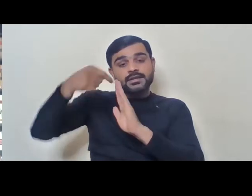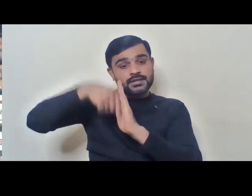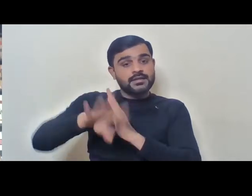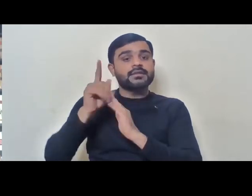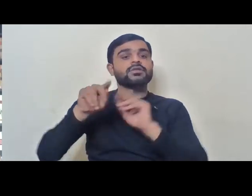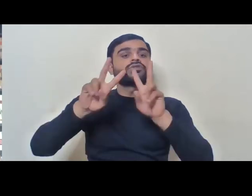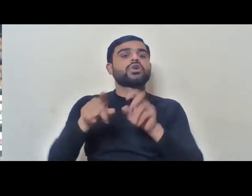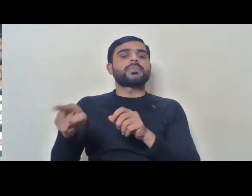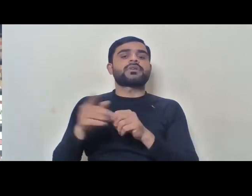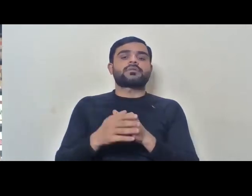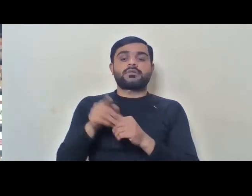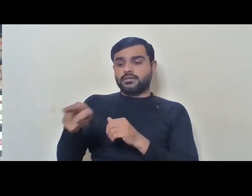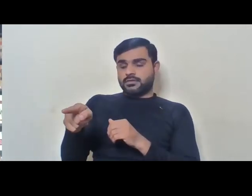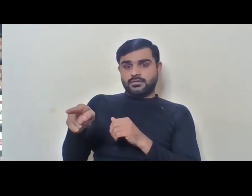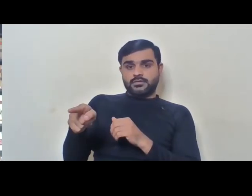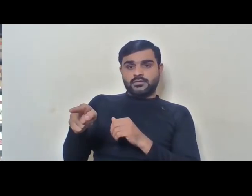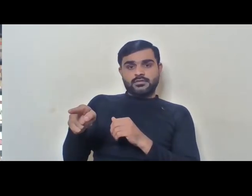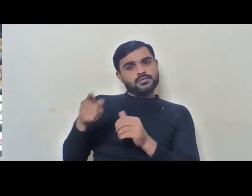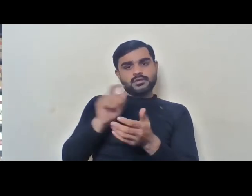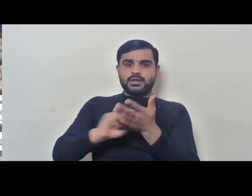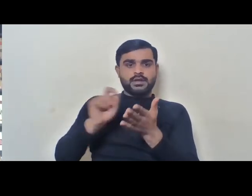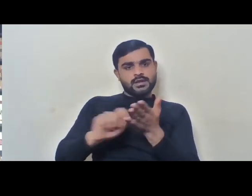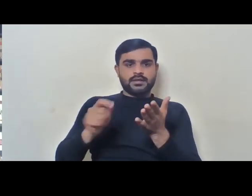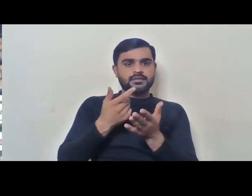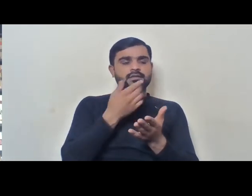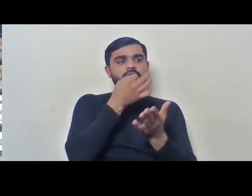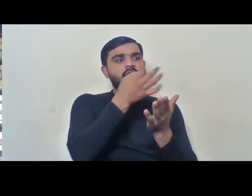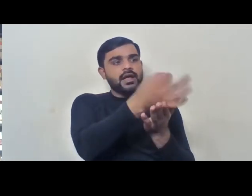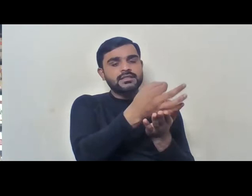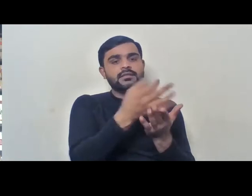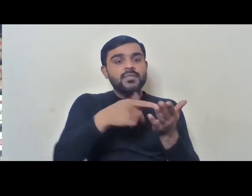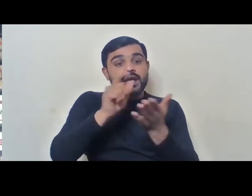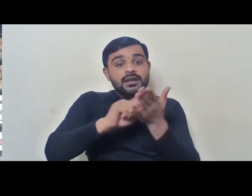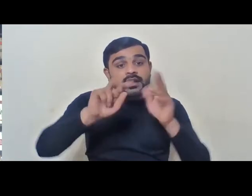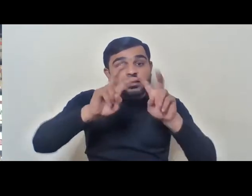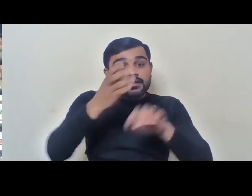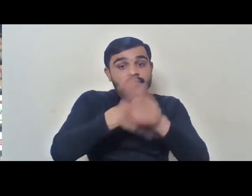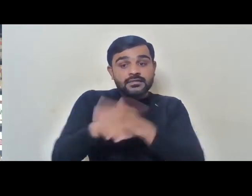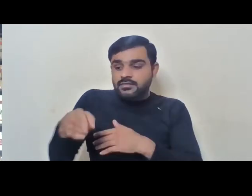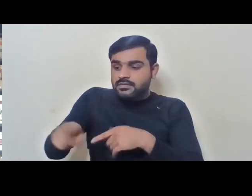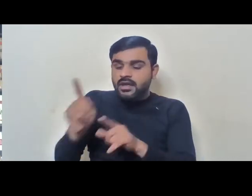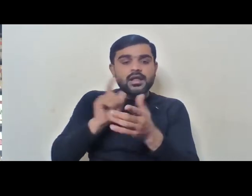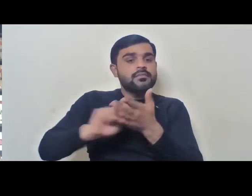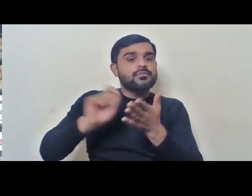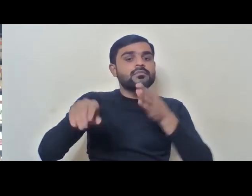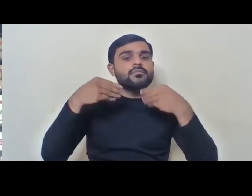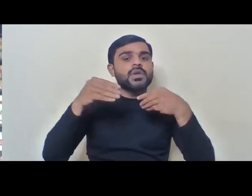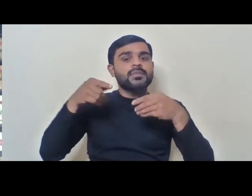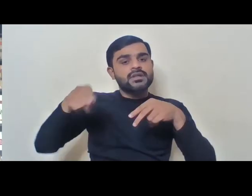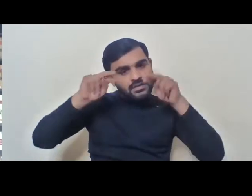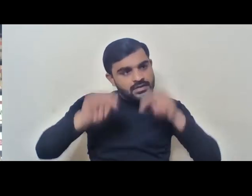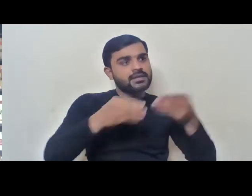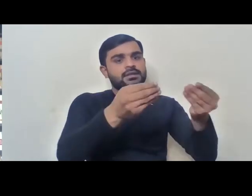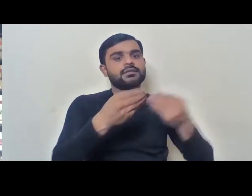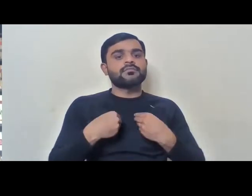this case, because he was not he has writer's cramp, which is a writing related disability, he could not write the paper. So he needed a scribe and therefore